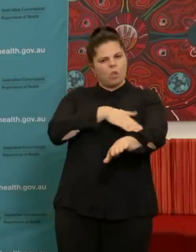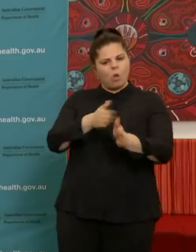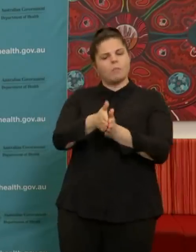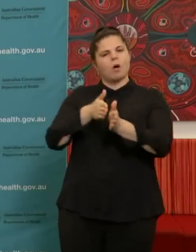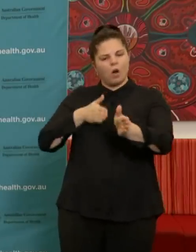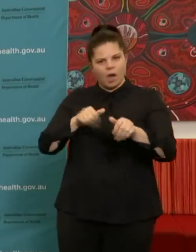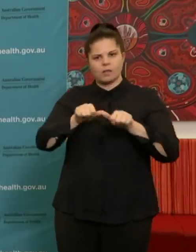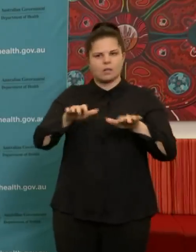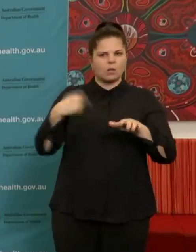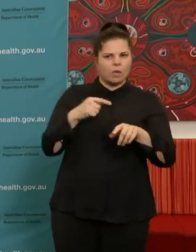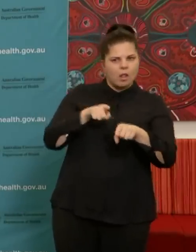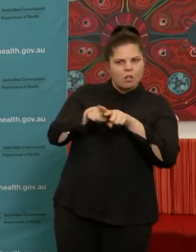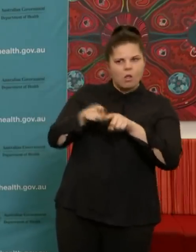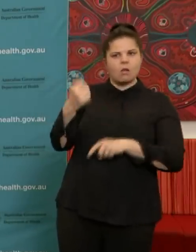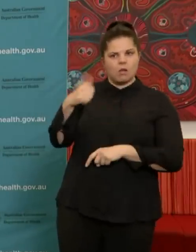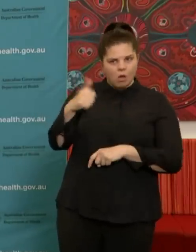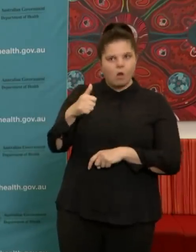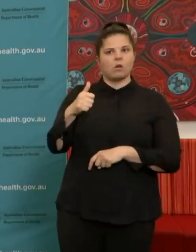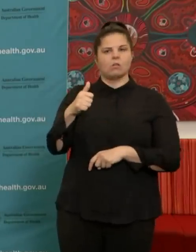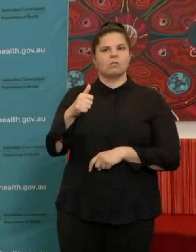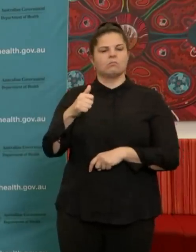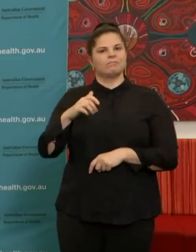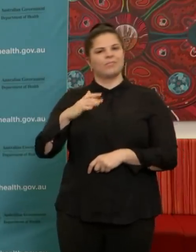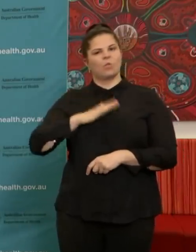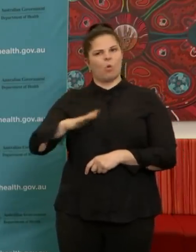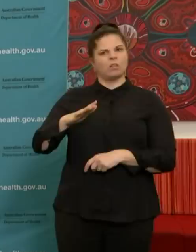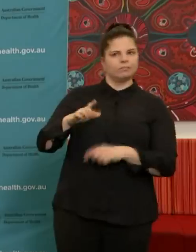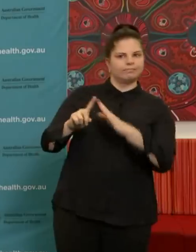government and those decisions will be made on a regular basis.